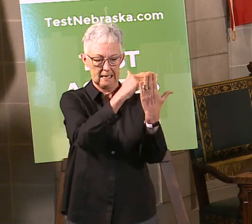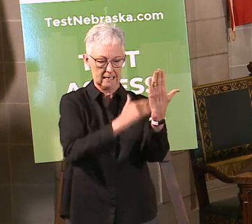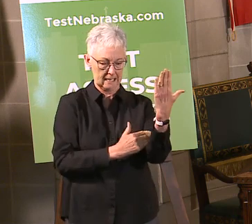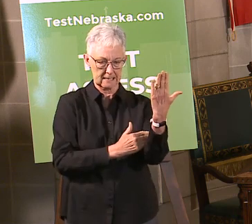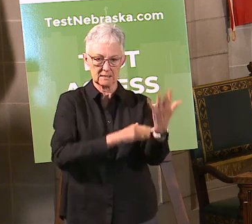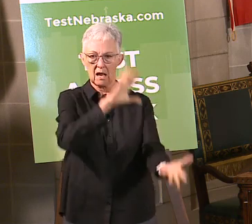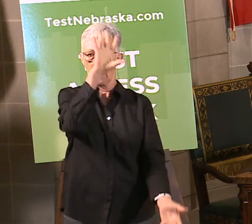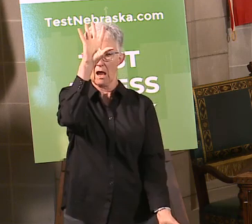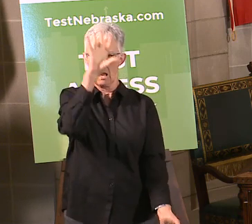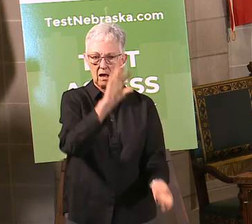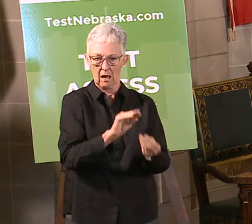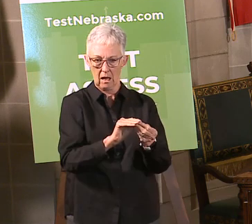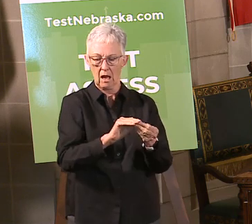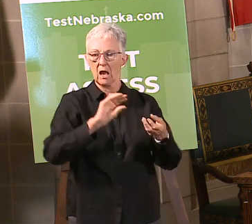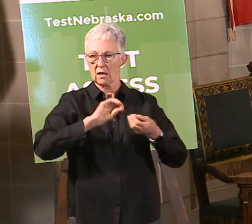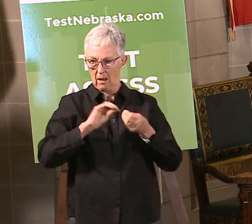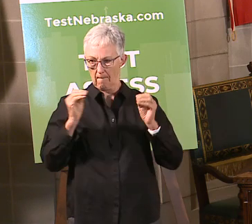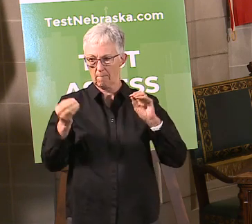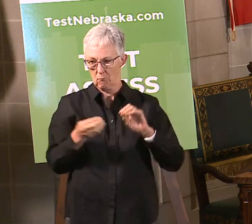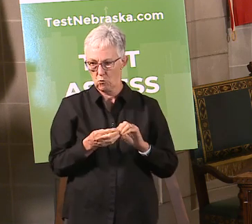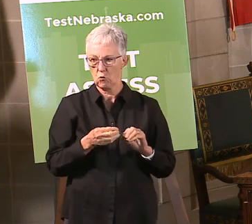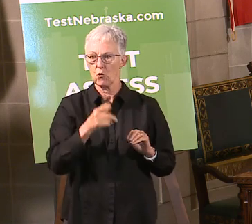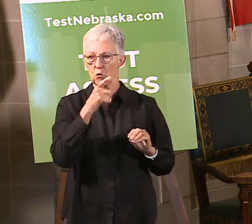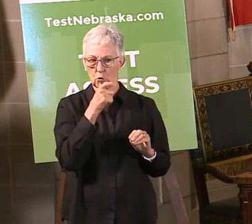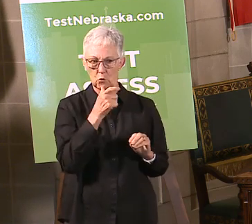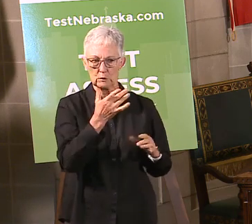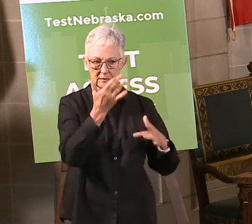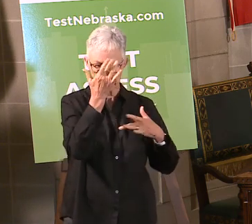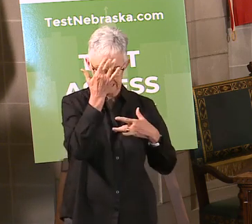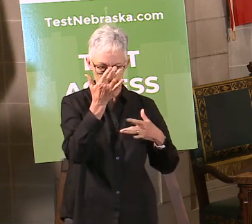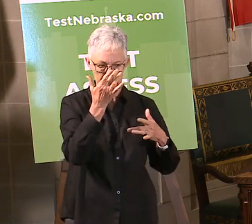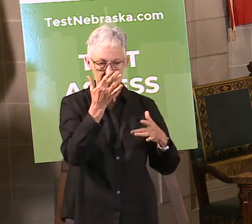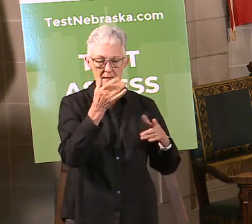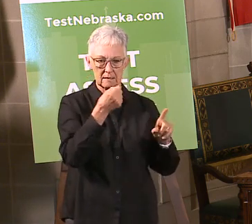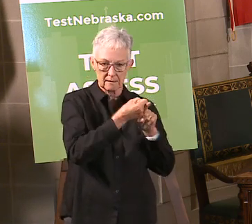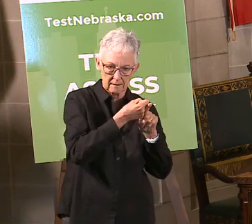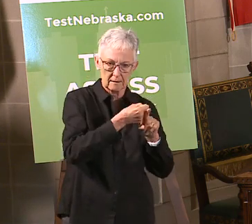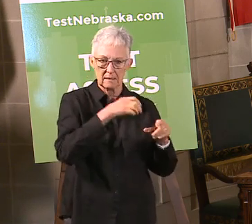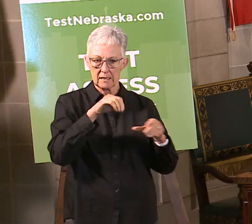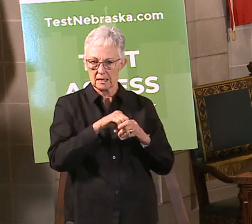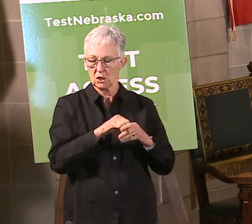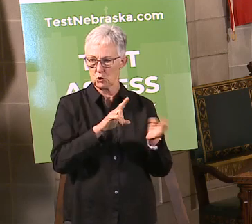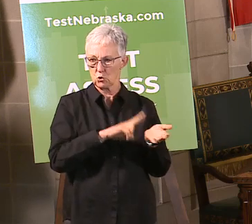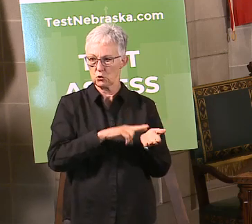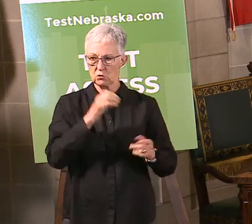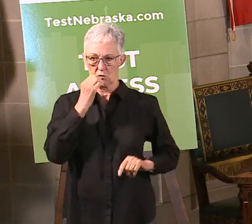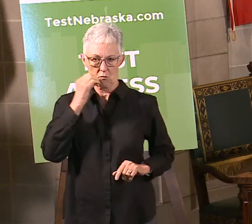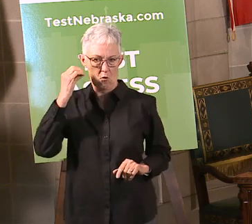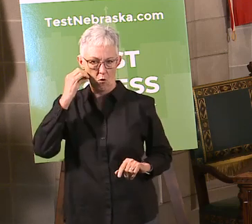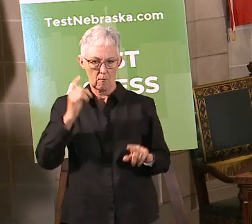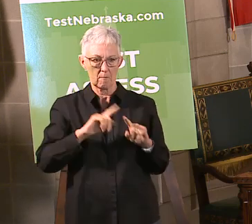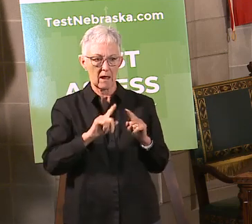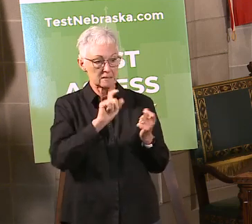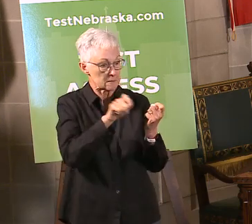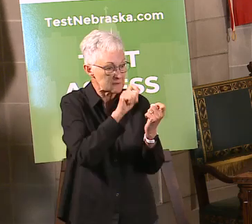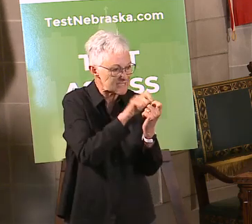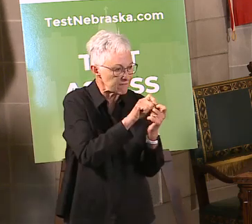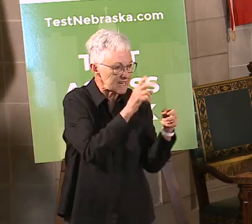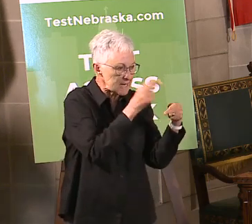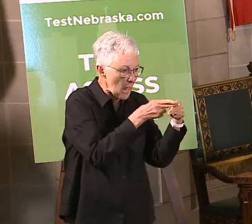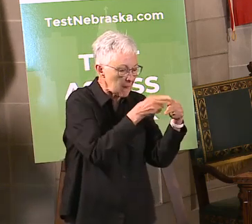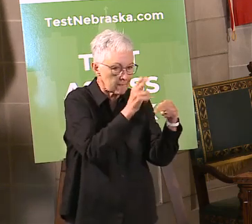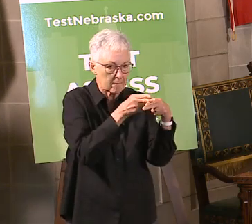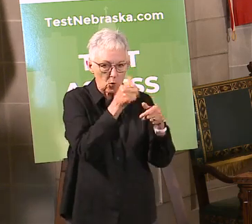resident tests positive, the facility is made aware of that, because then that person obviously has to be isolated and treated differently. The